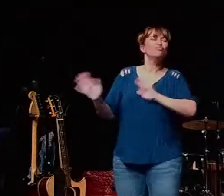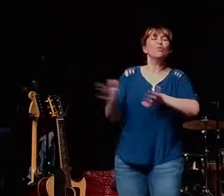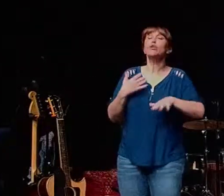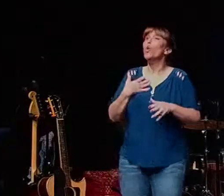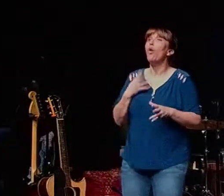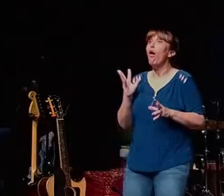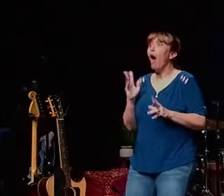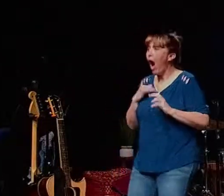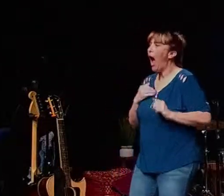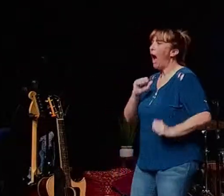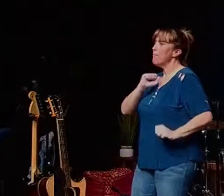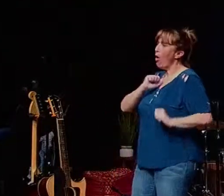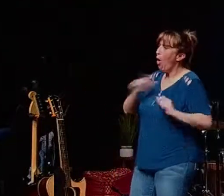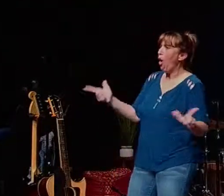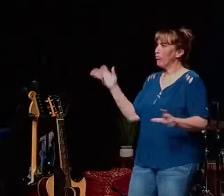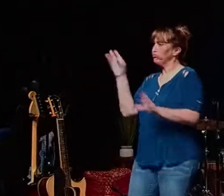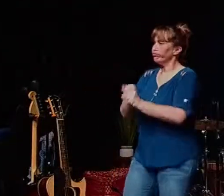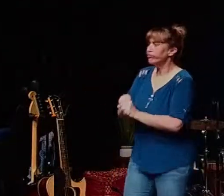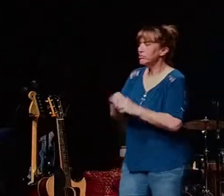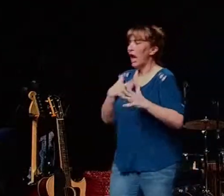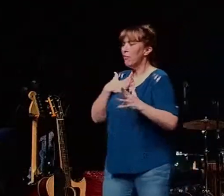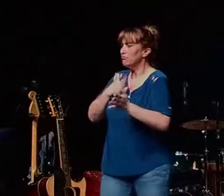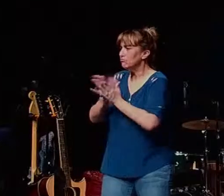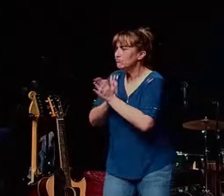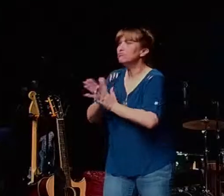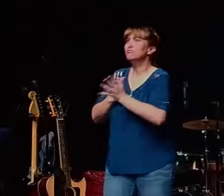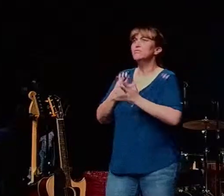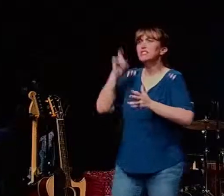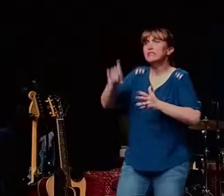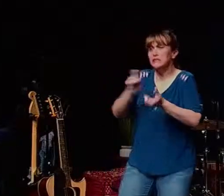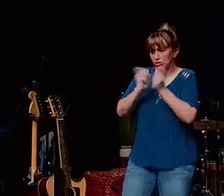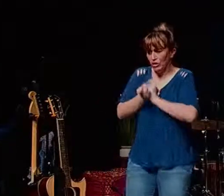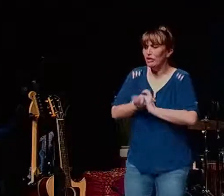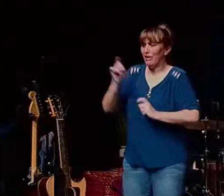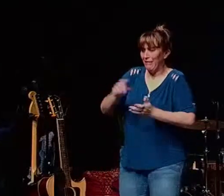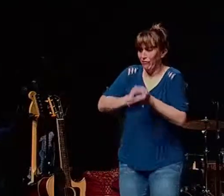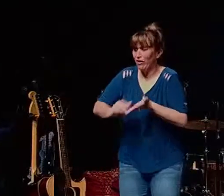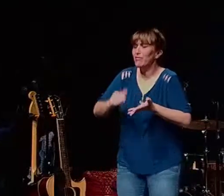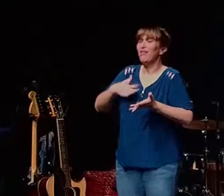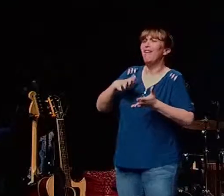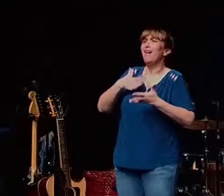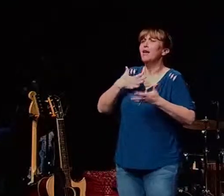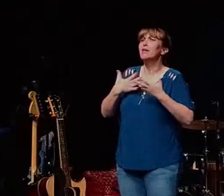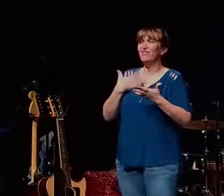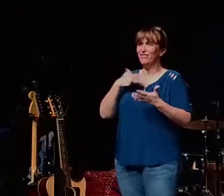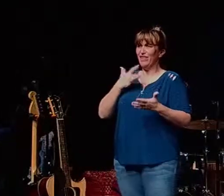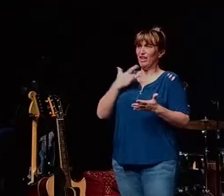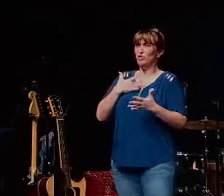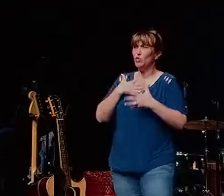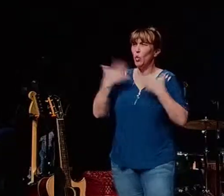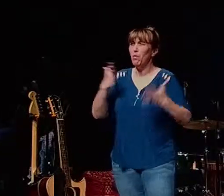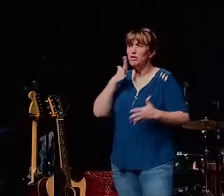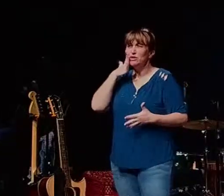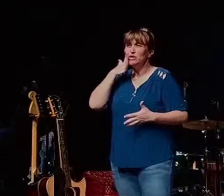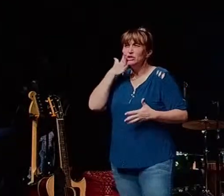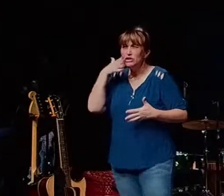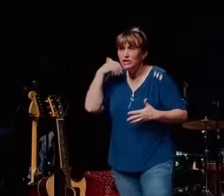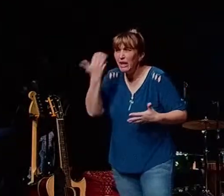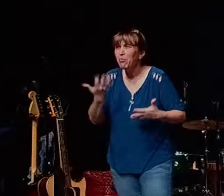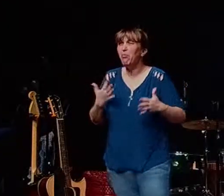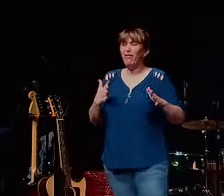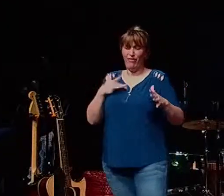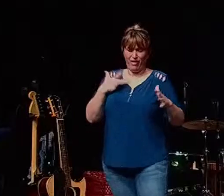in right you need redemption you need forgiveness you feel so much shame you feel like things are just